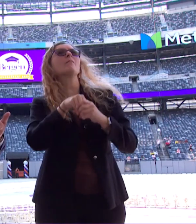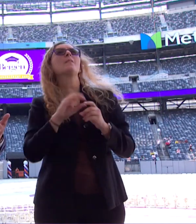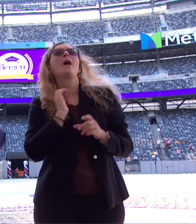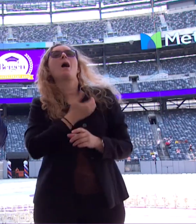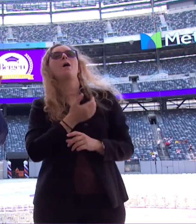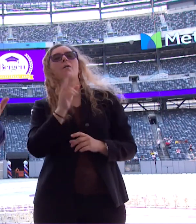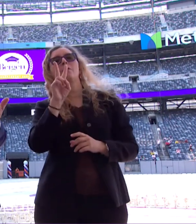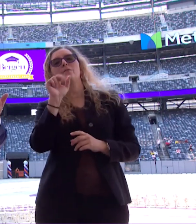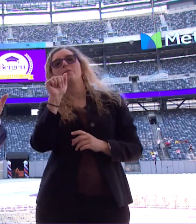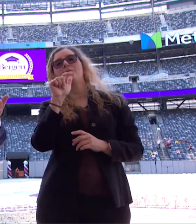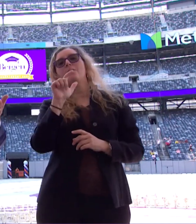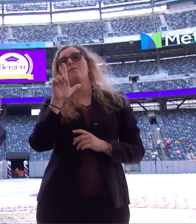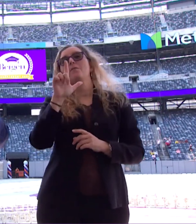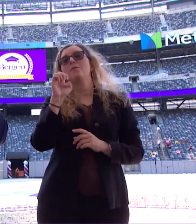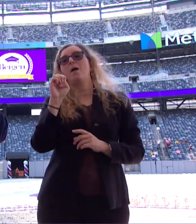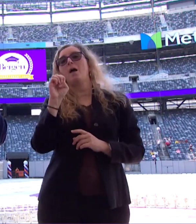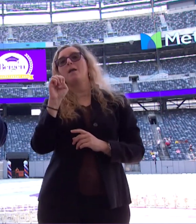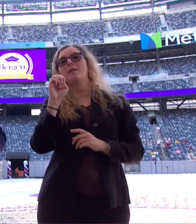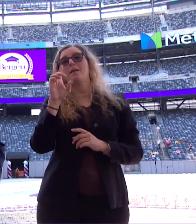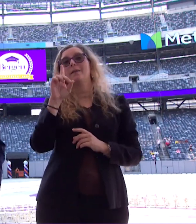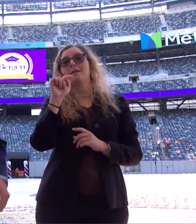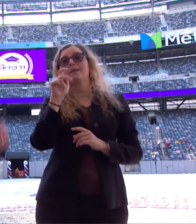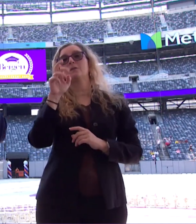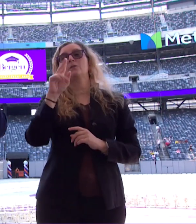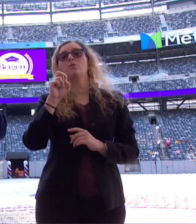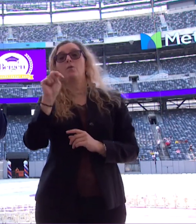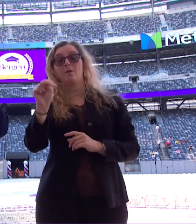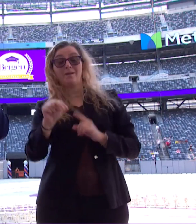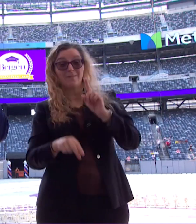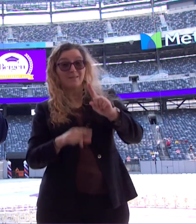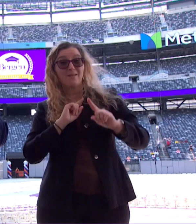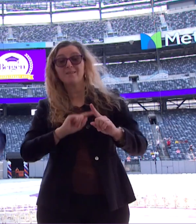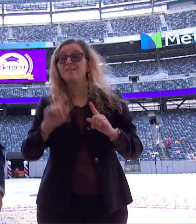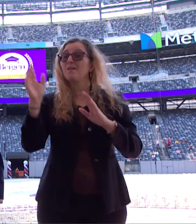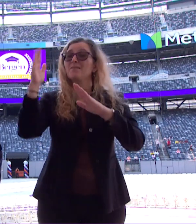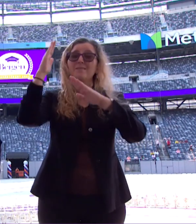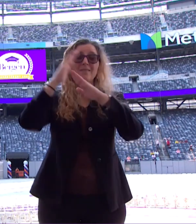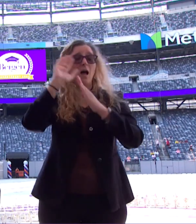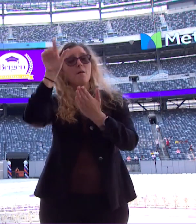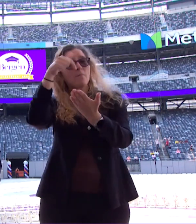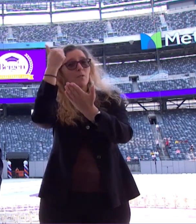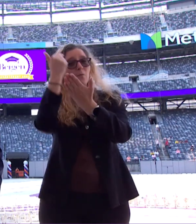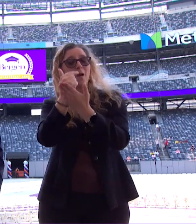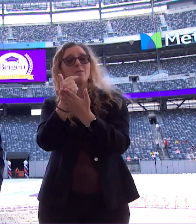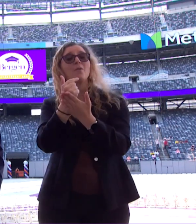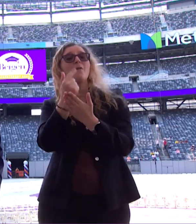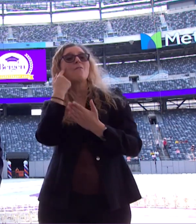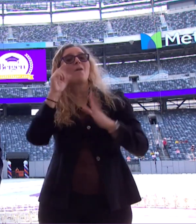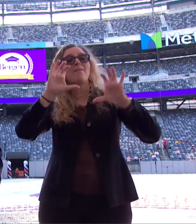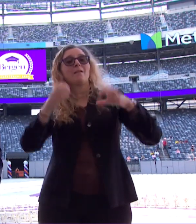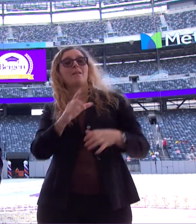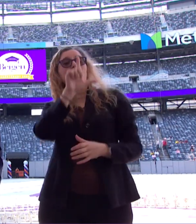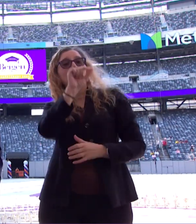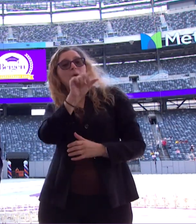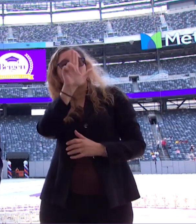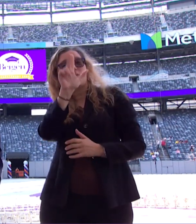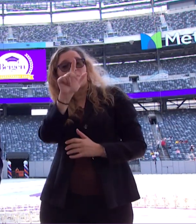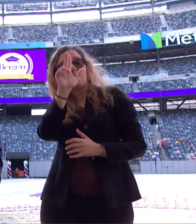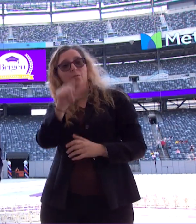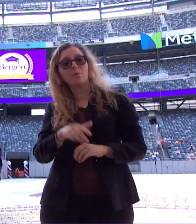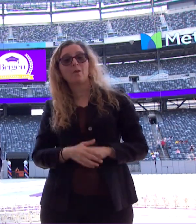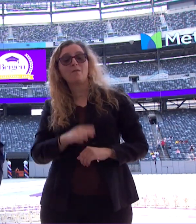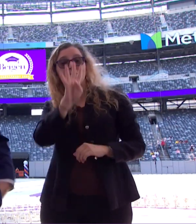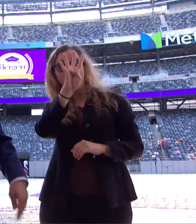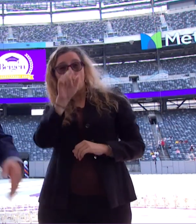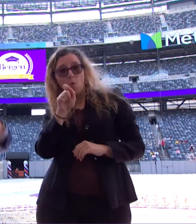valedictorian. you know what the valedictorian is? The valedictorian is the number one graduate in the class of 2023. She has a